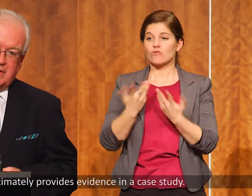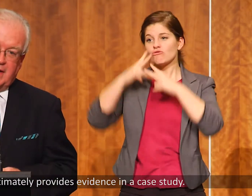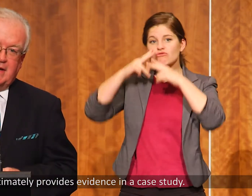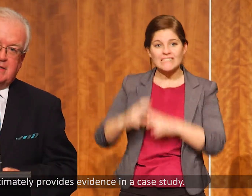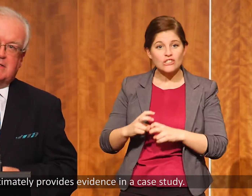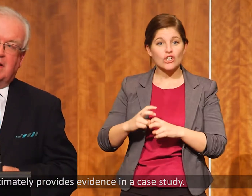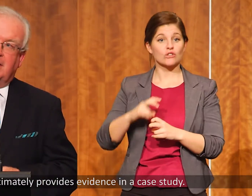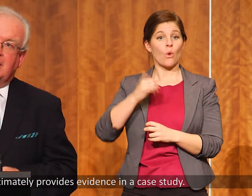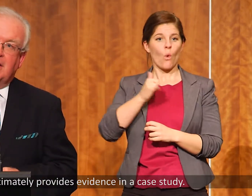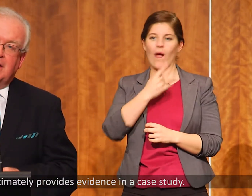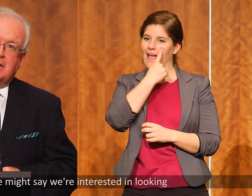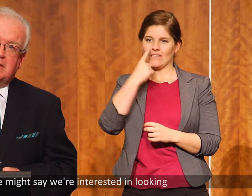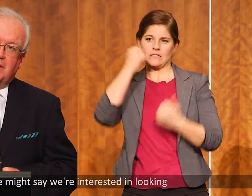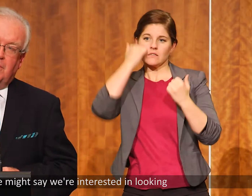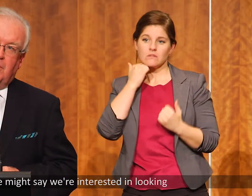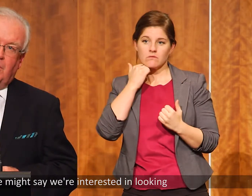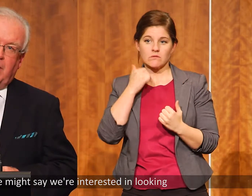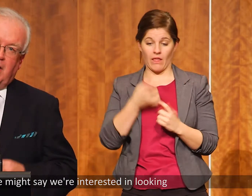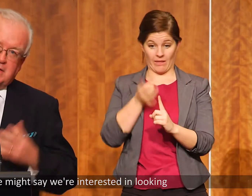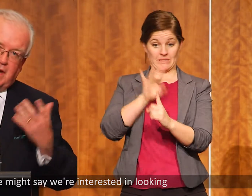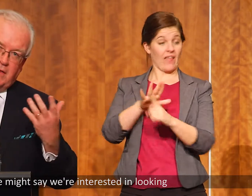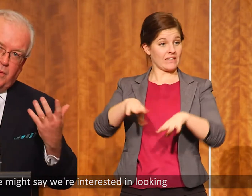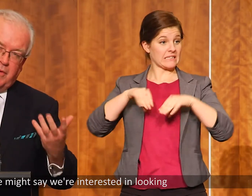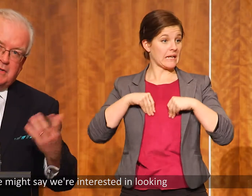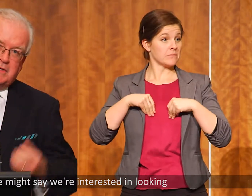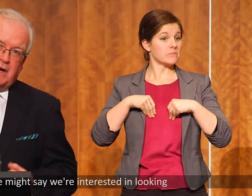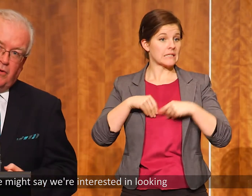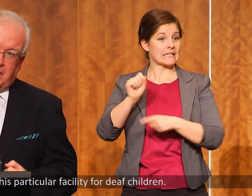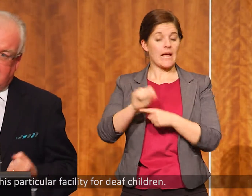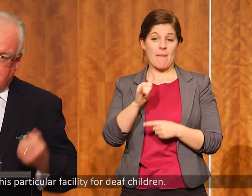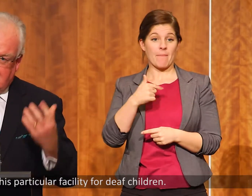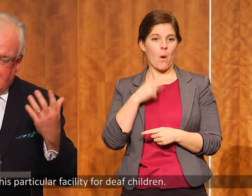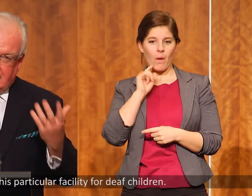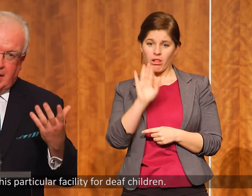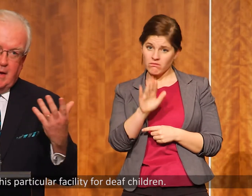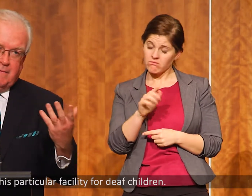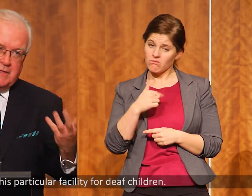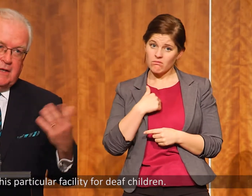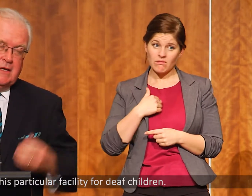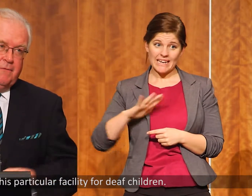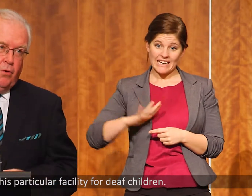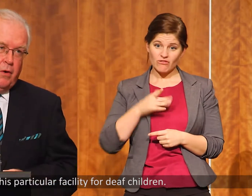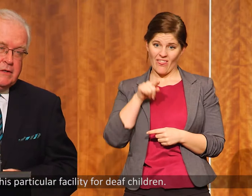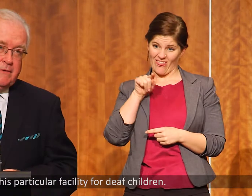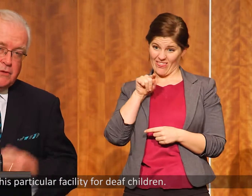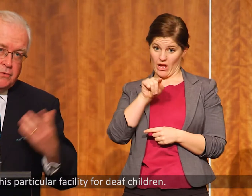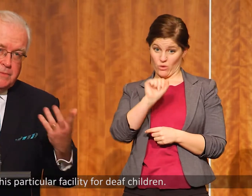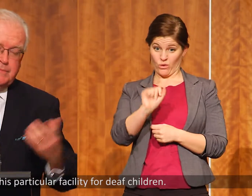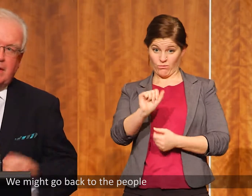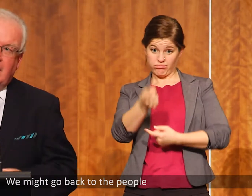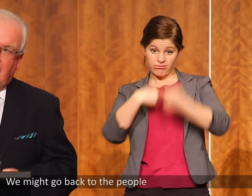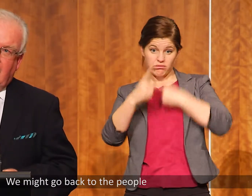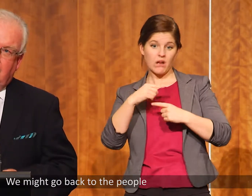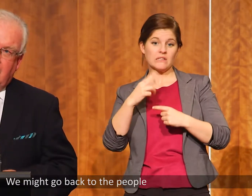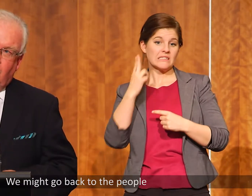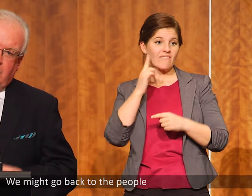evidence in a case study. So we might say that we're interested in looking at this particular facility for deaf children.